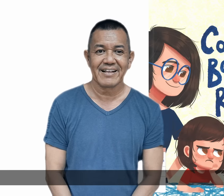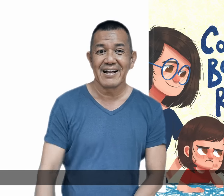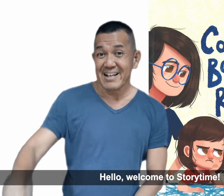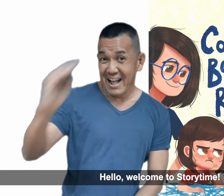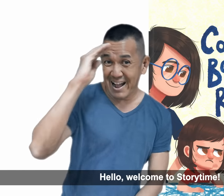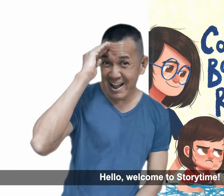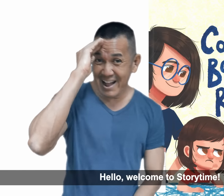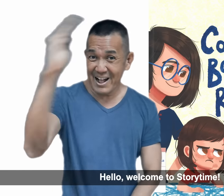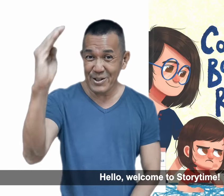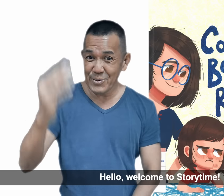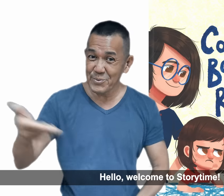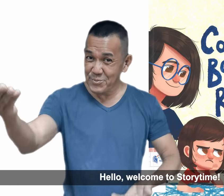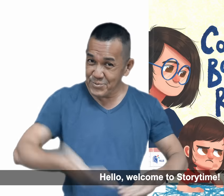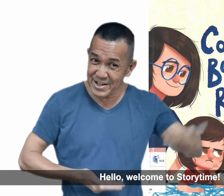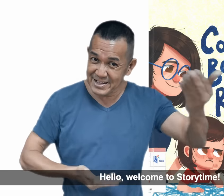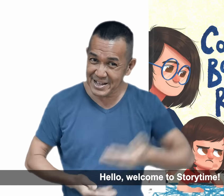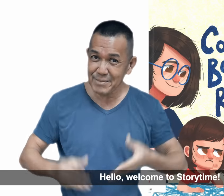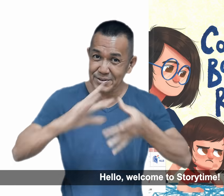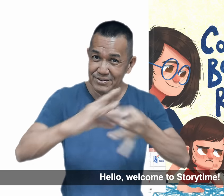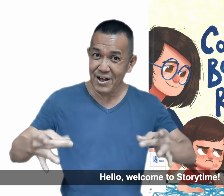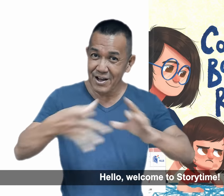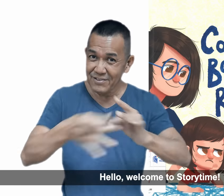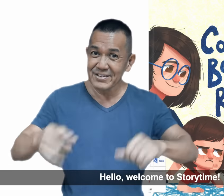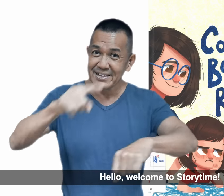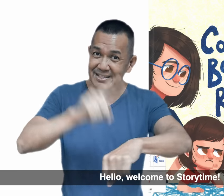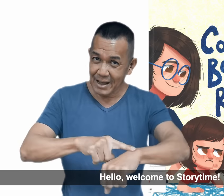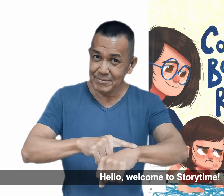Hello, welcome to Storytime.